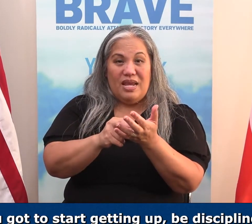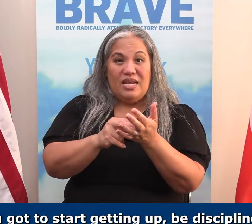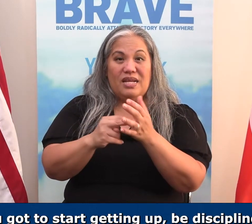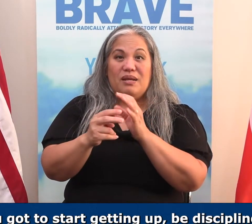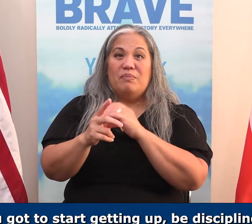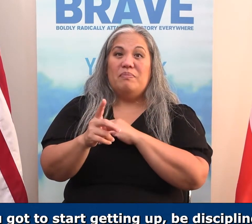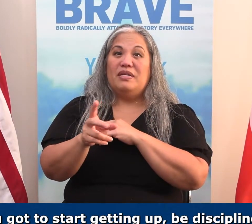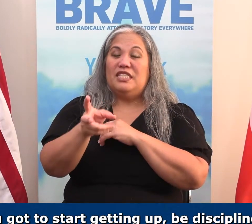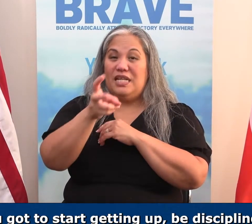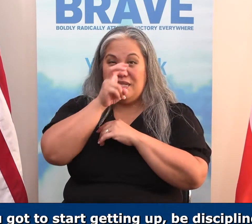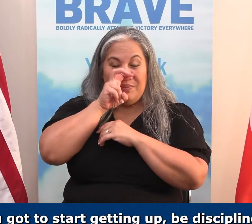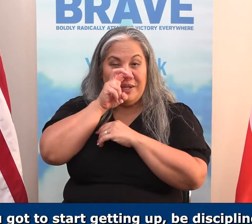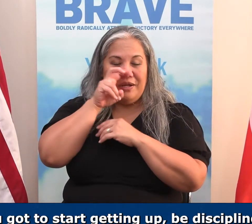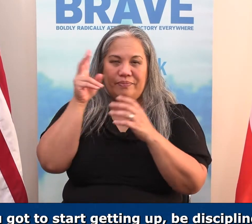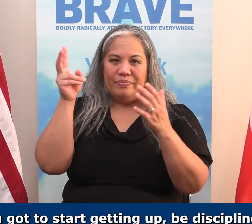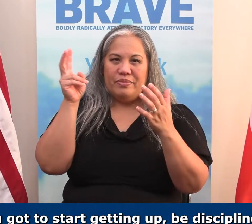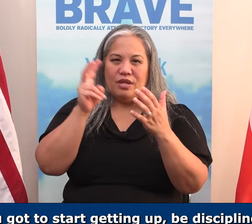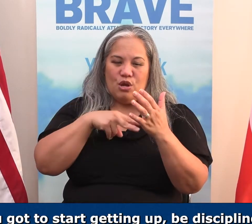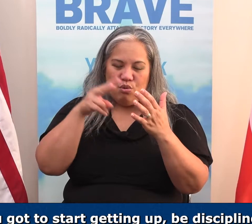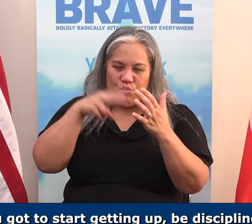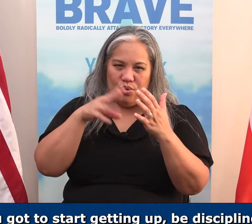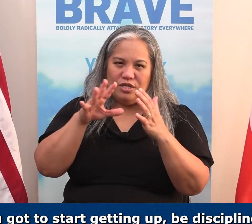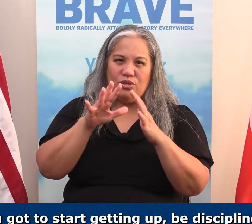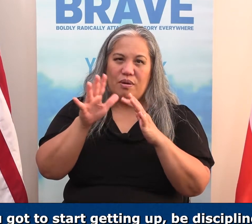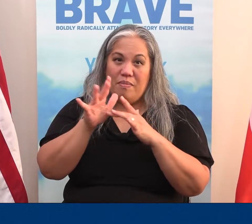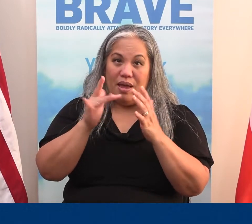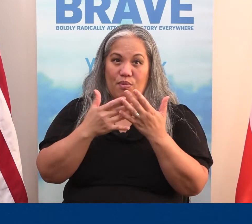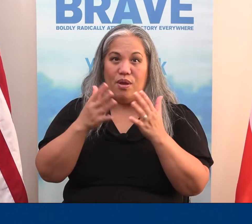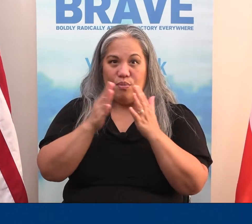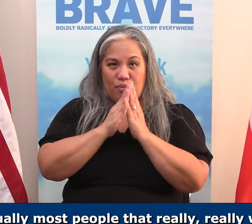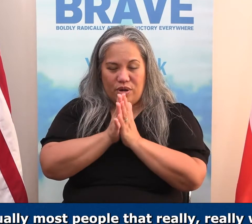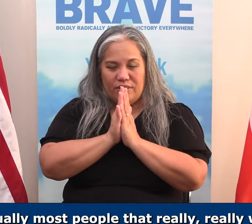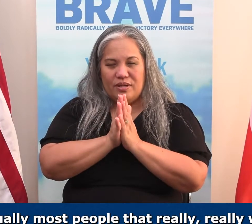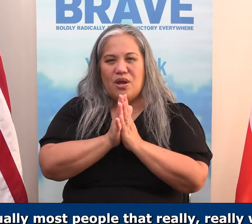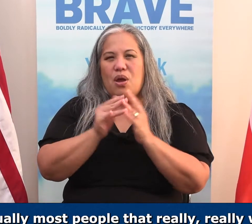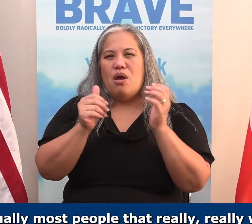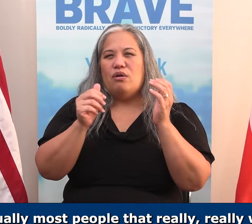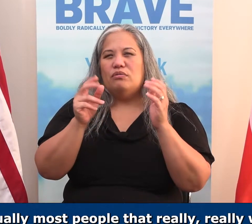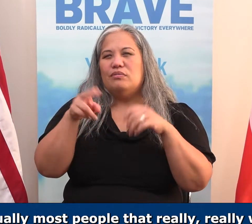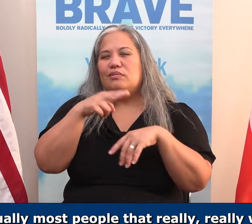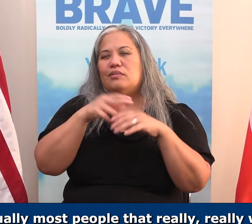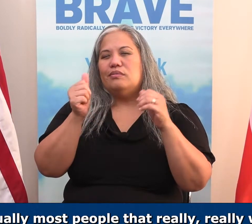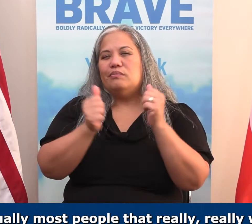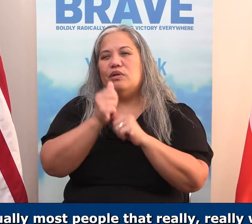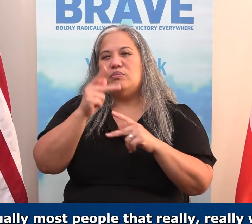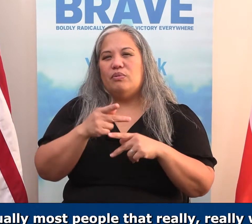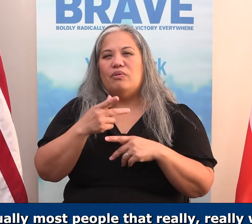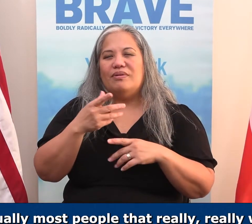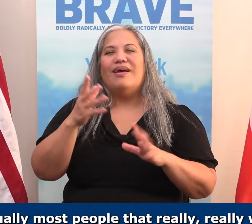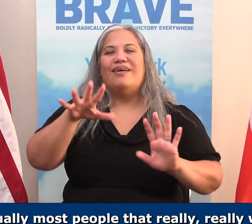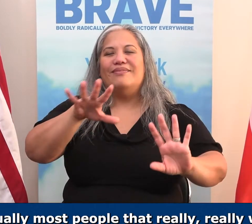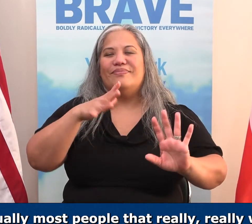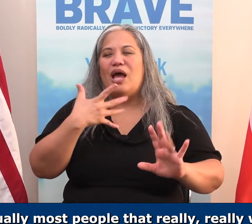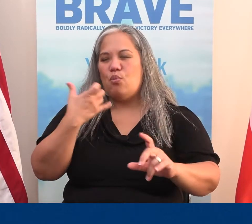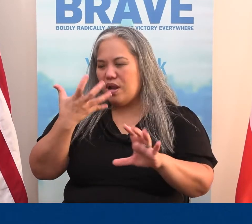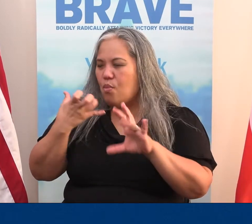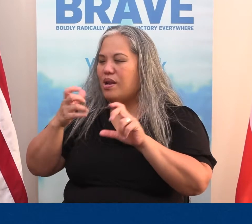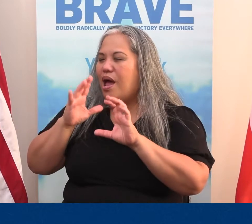disciplined, and read your Bible and pray. And usually, most people that really, really want, they go, oh, yeah, I'm going to do it. I'm going to do it.